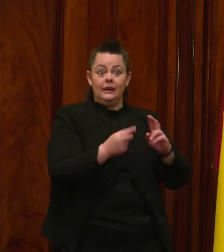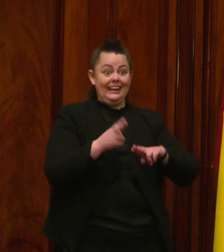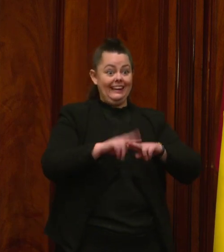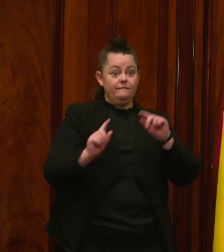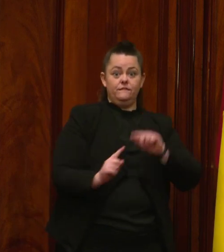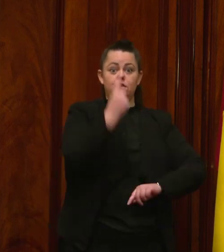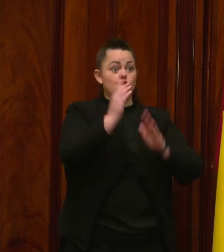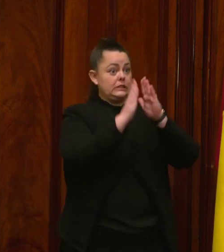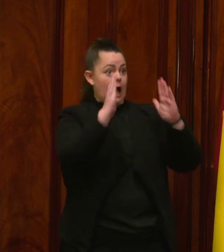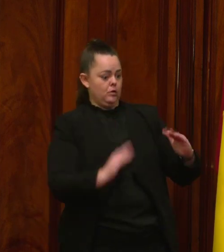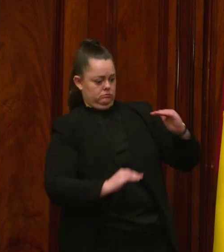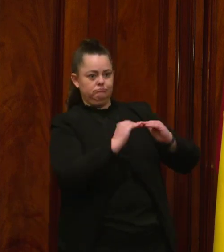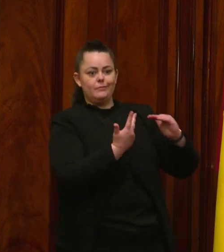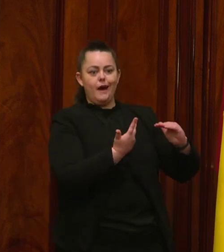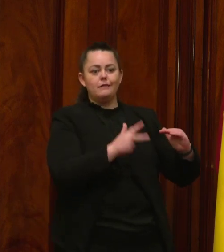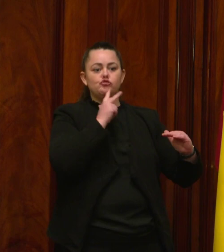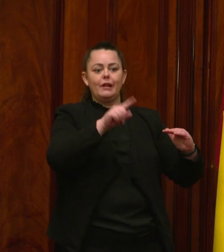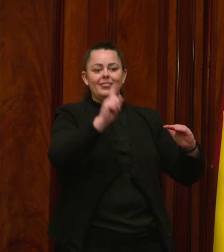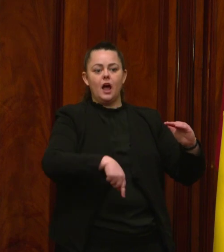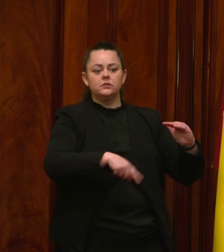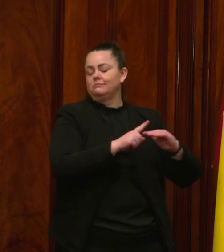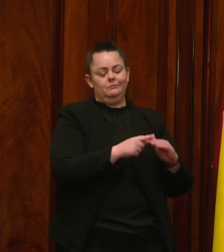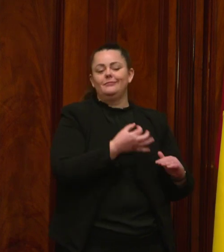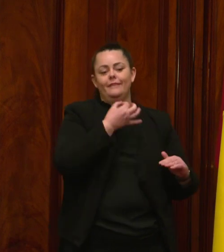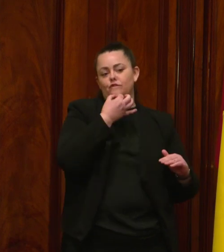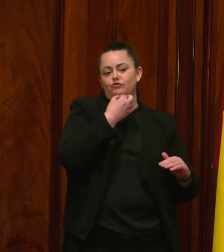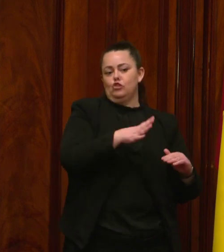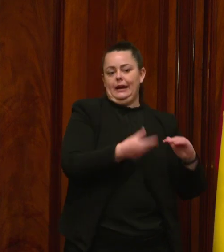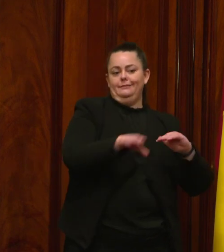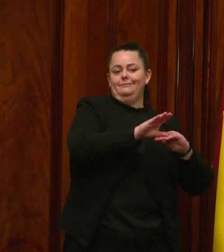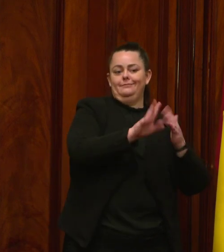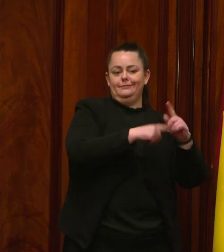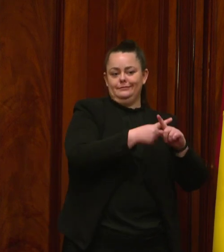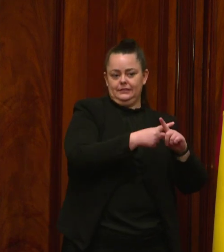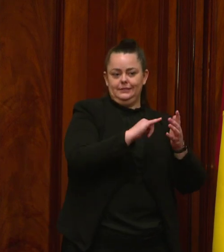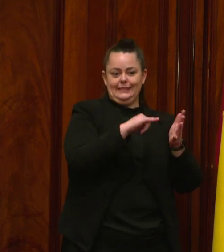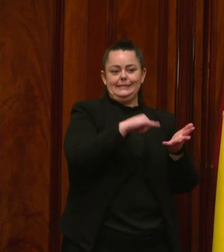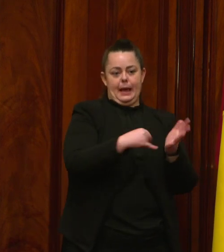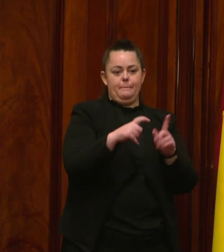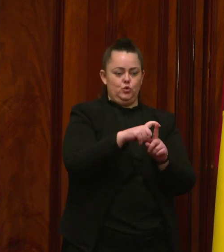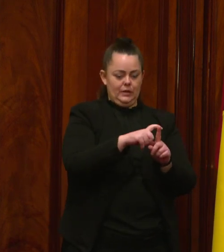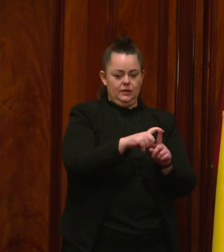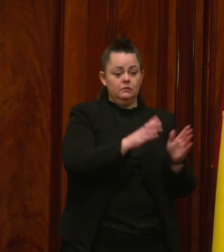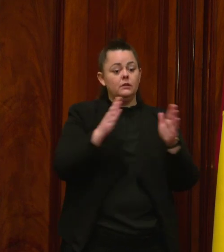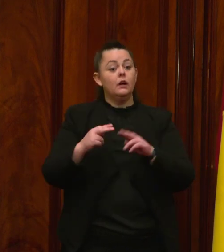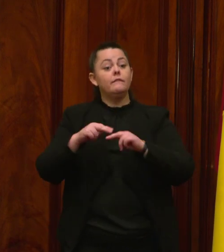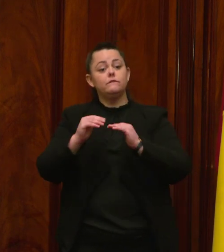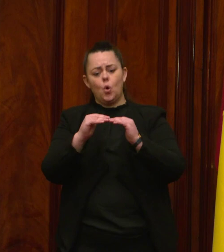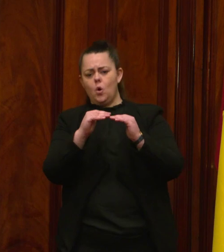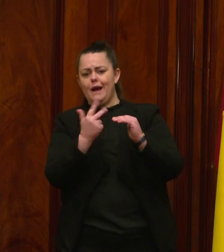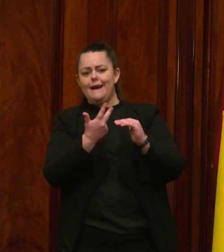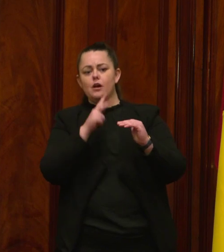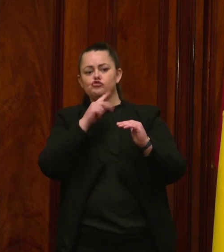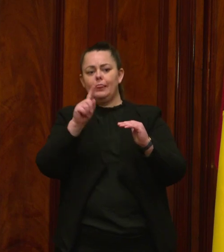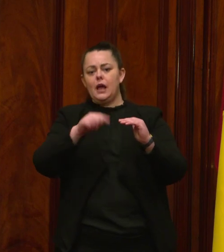property up to a million dollars, the government will offer a concessional rate. As more people are choosing or being forced